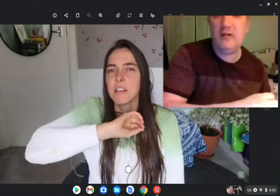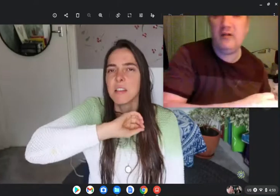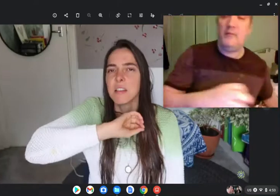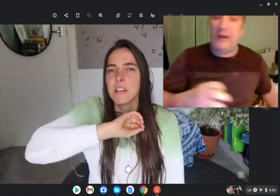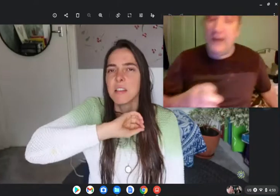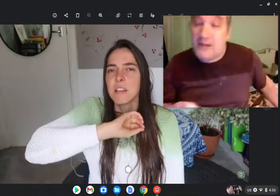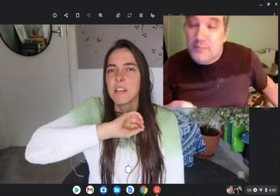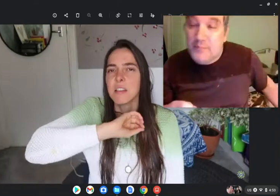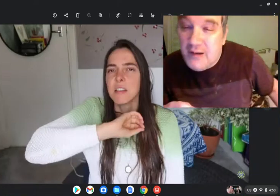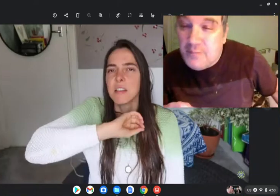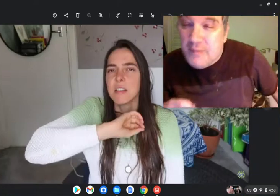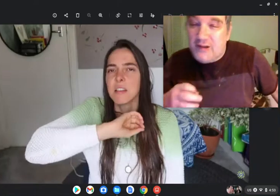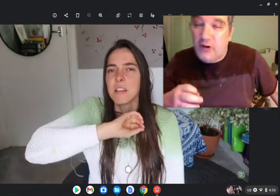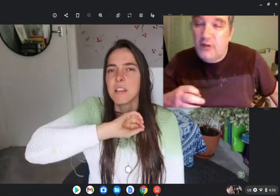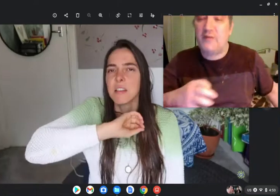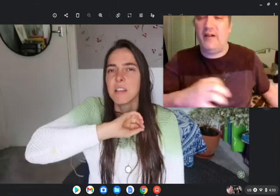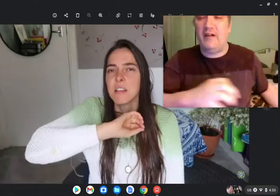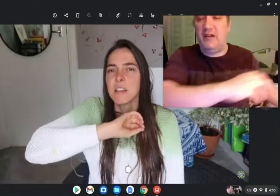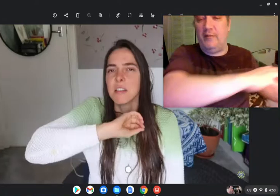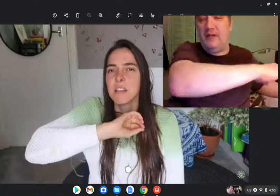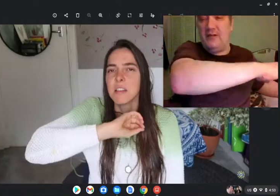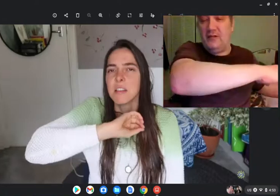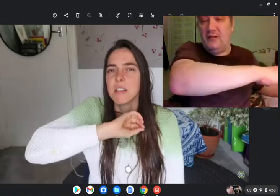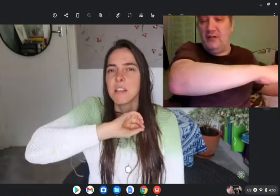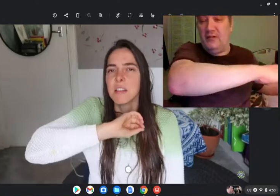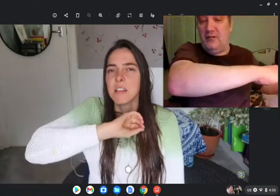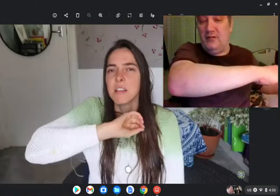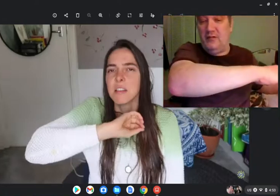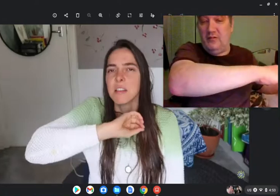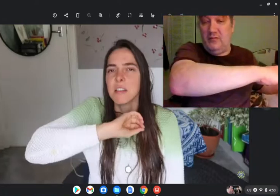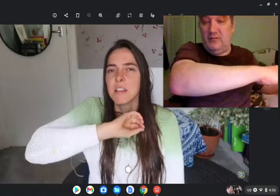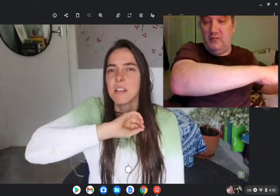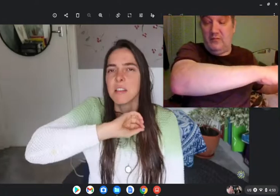okay my head is as big as hers I come this